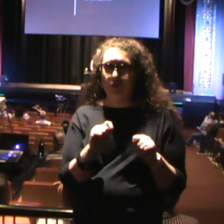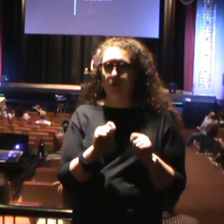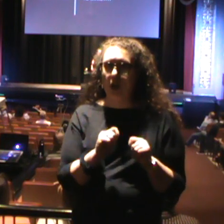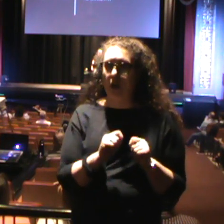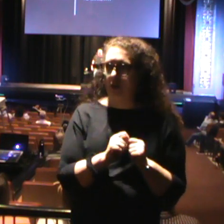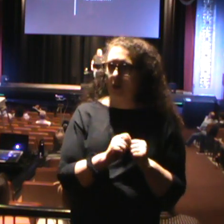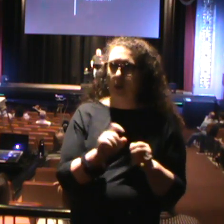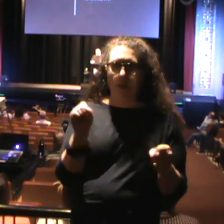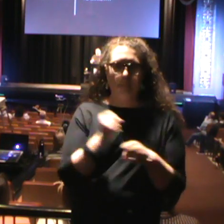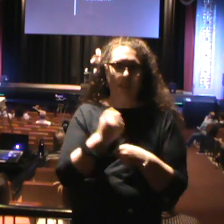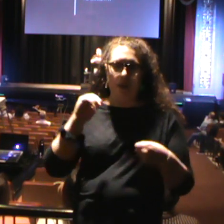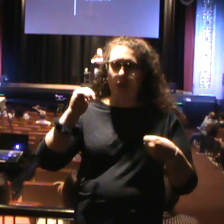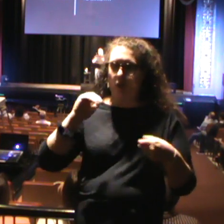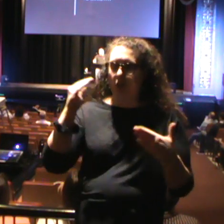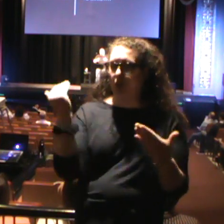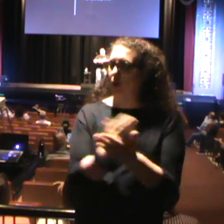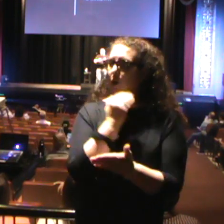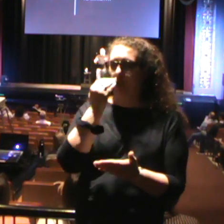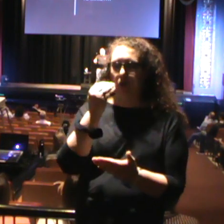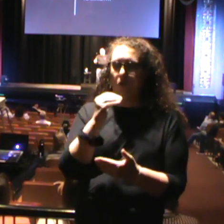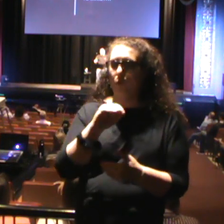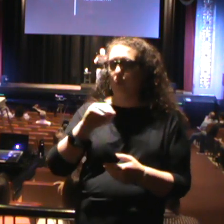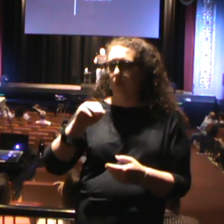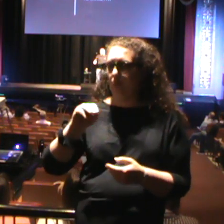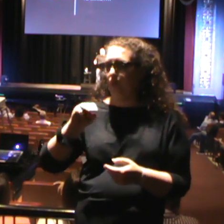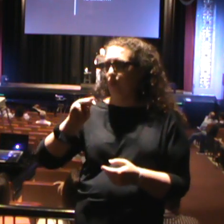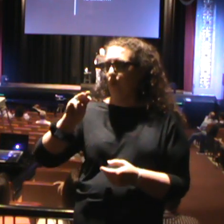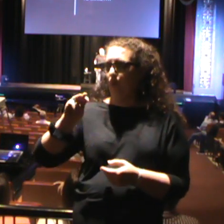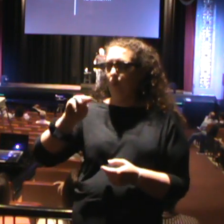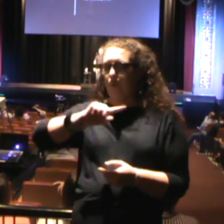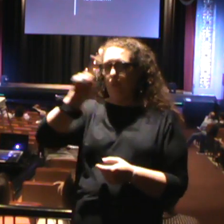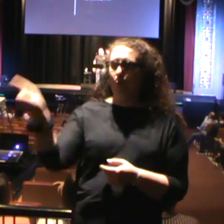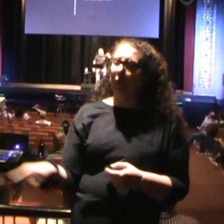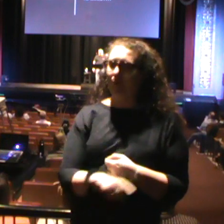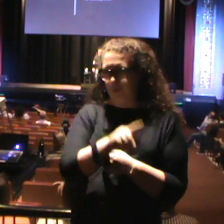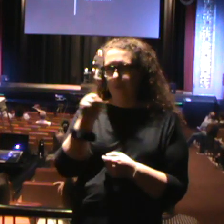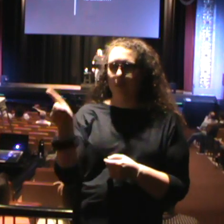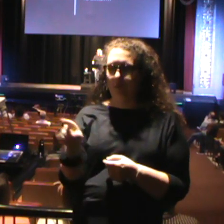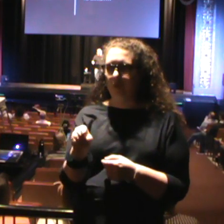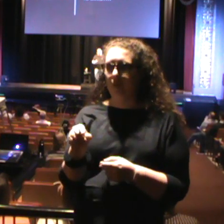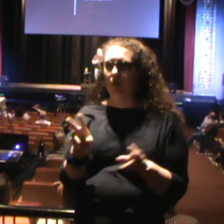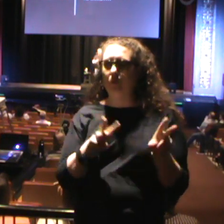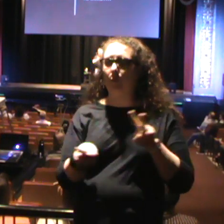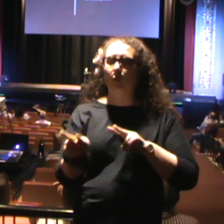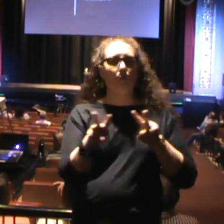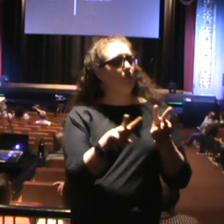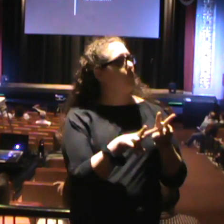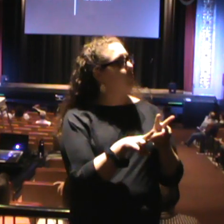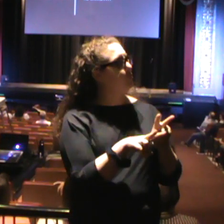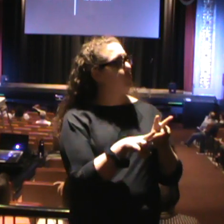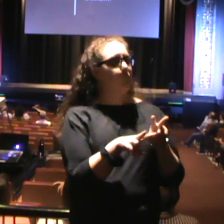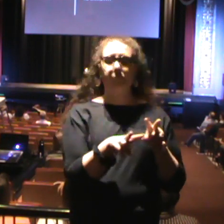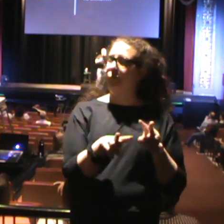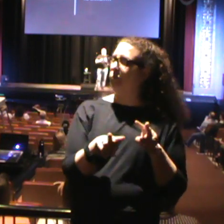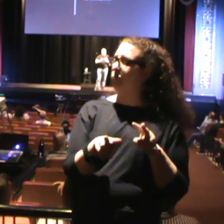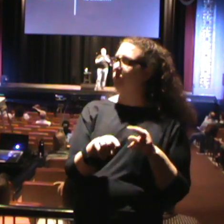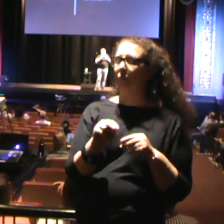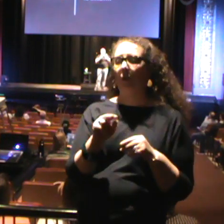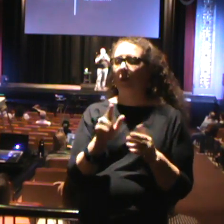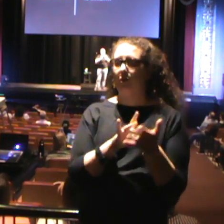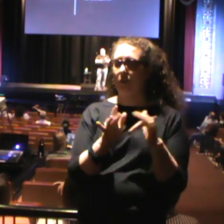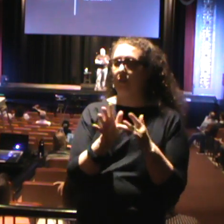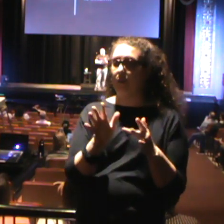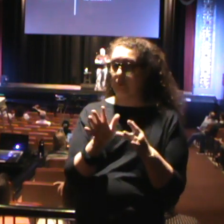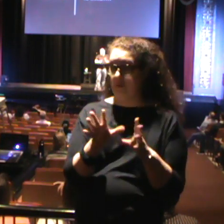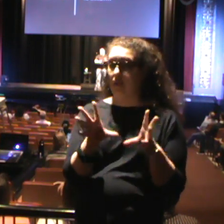when we came to do ministry. We looked at how Jesus did ministry, and we go, what? That's good enough for us. And Jesus had a three-pronged approach